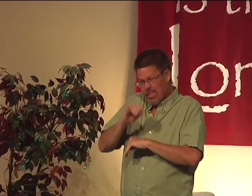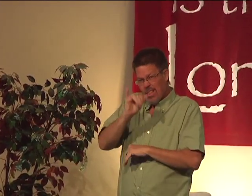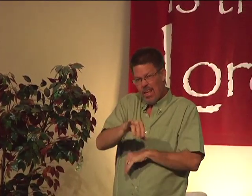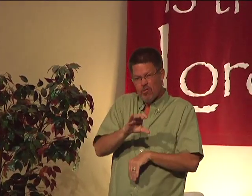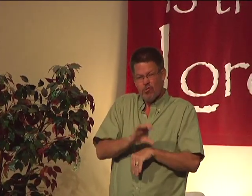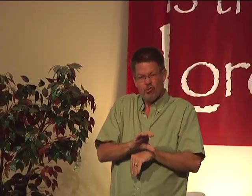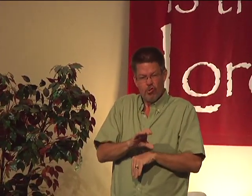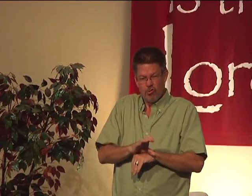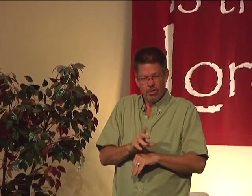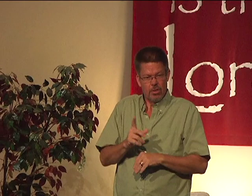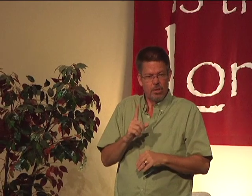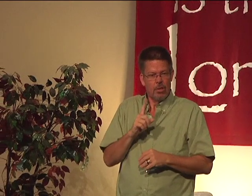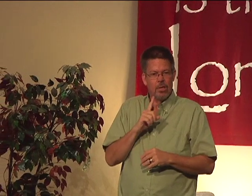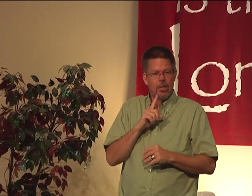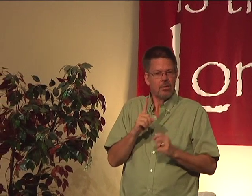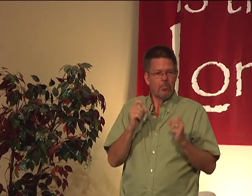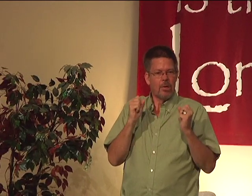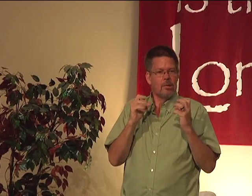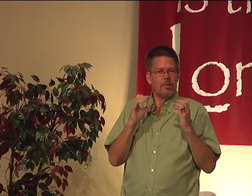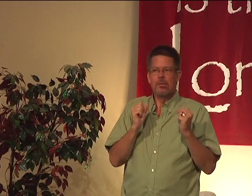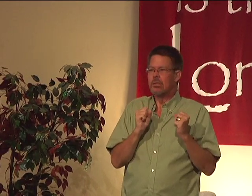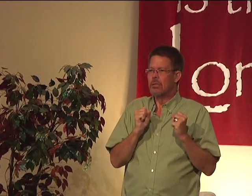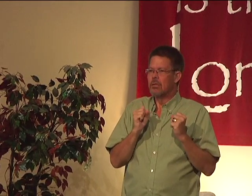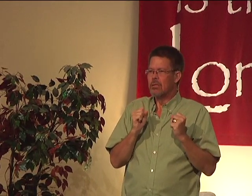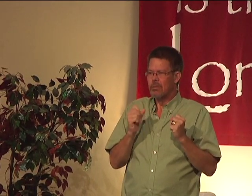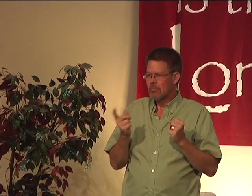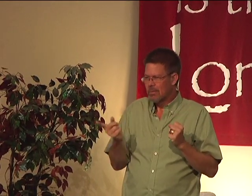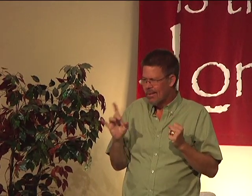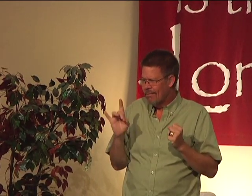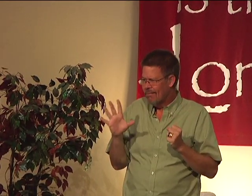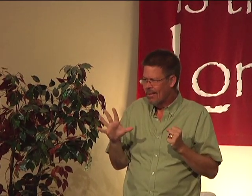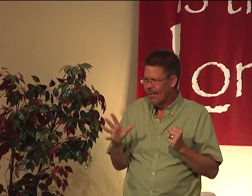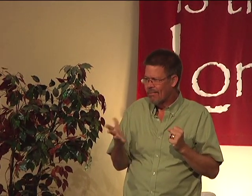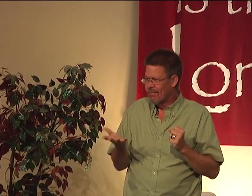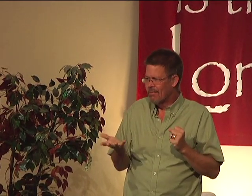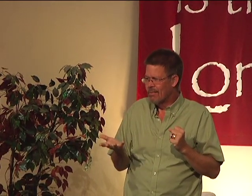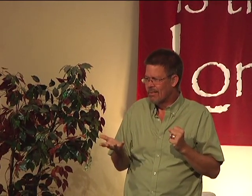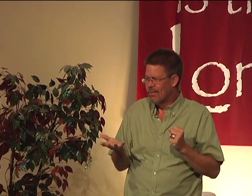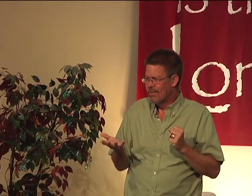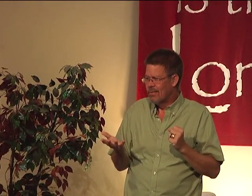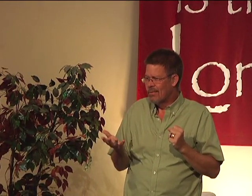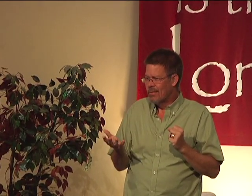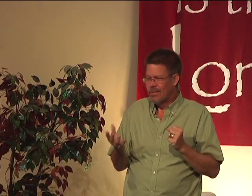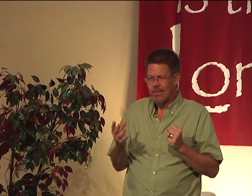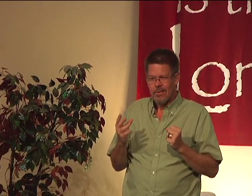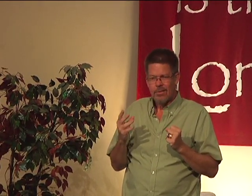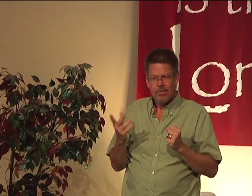And her influence on that church is amazing. She's 85 years old.